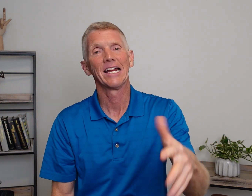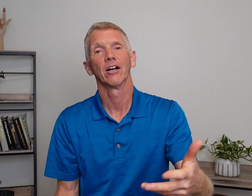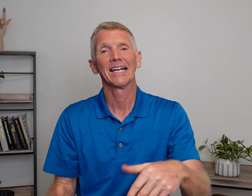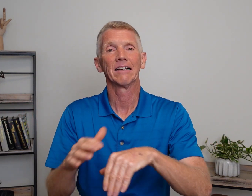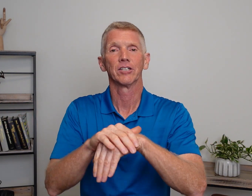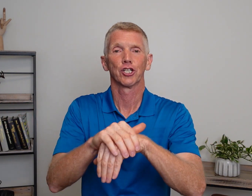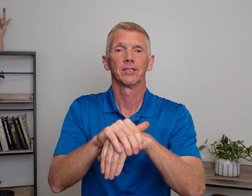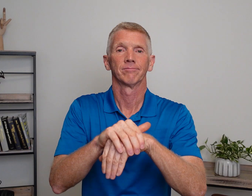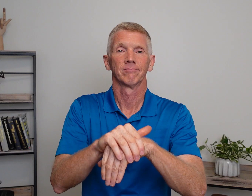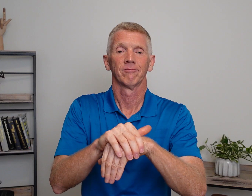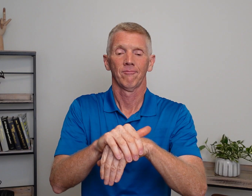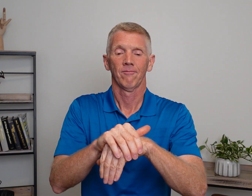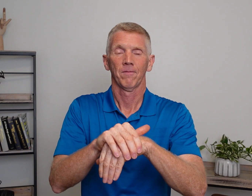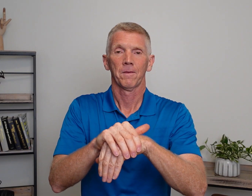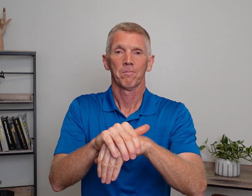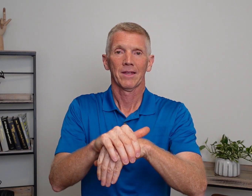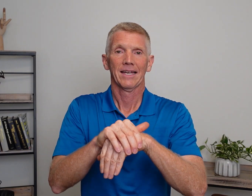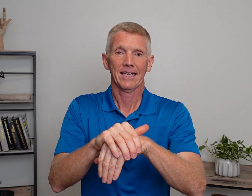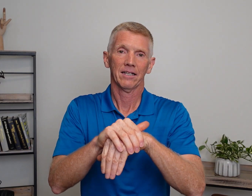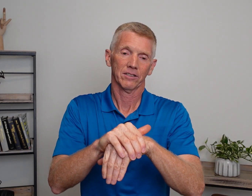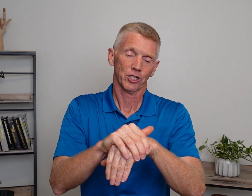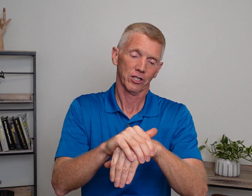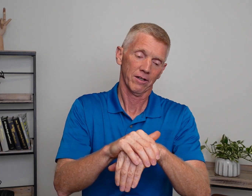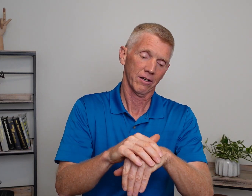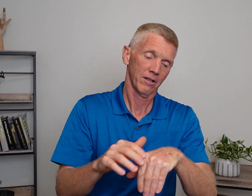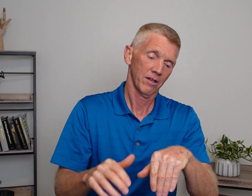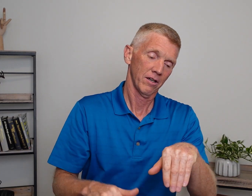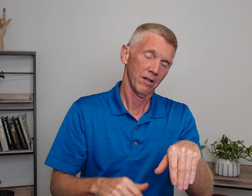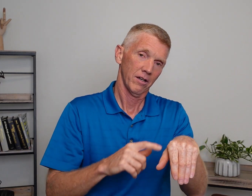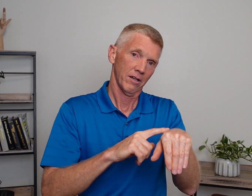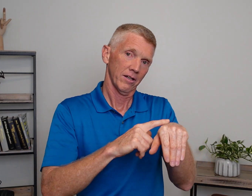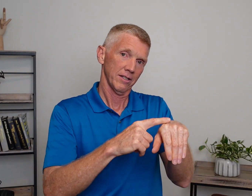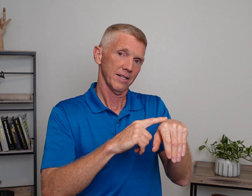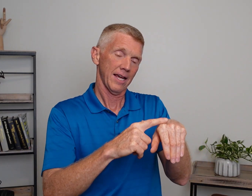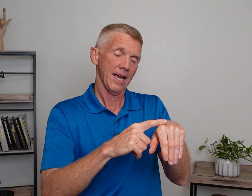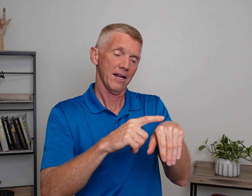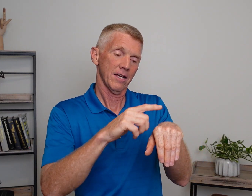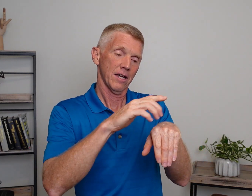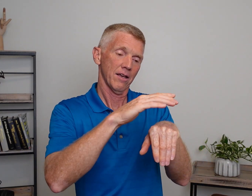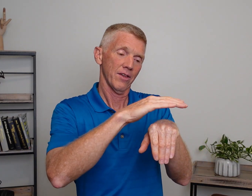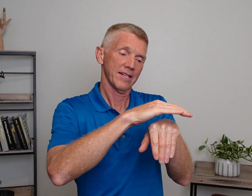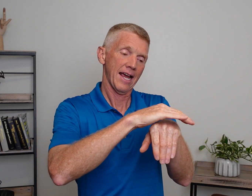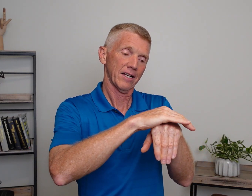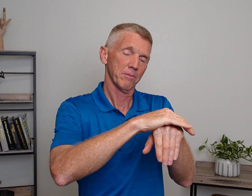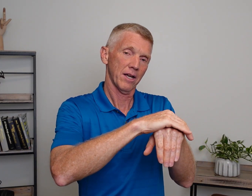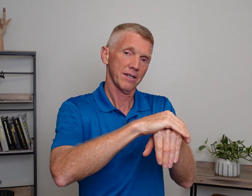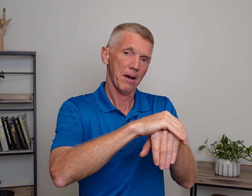here, English. English. See this hand? This hand comes on top.